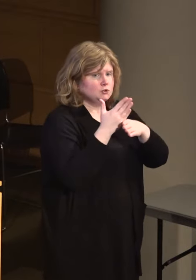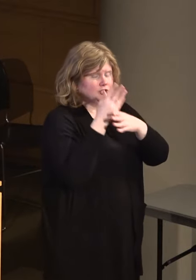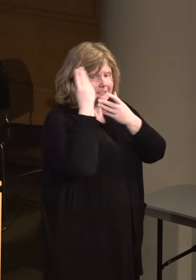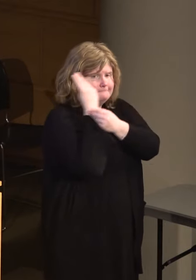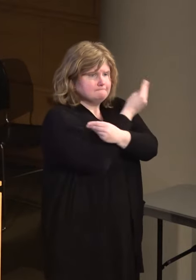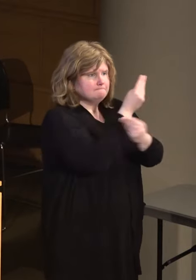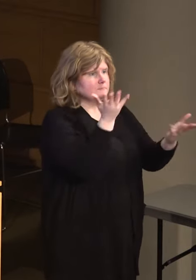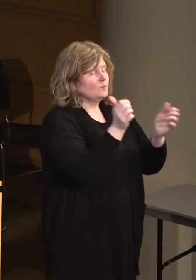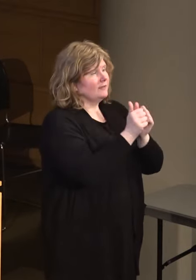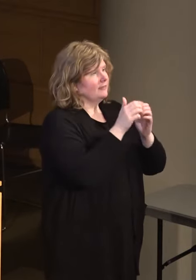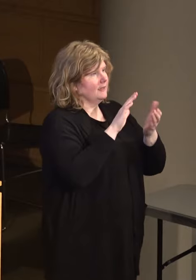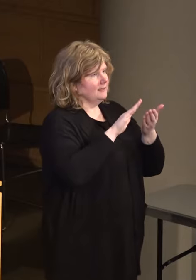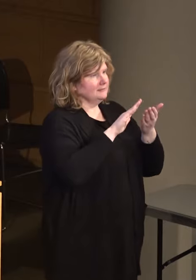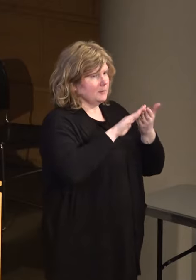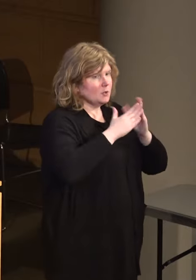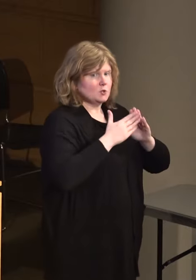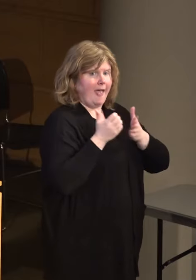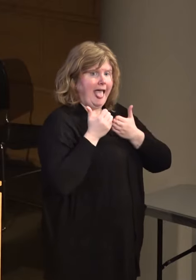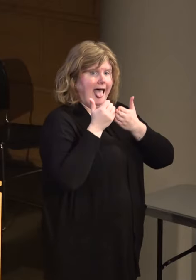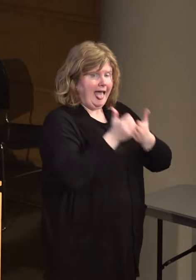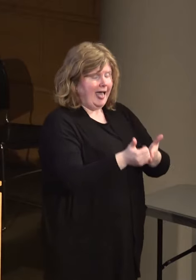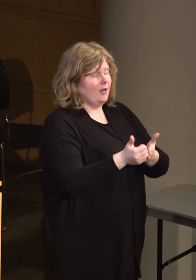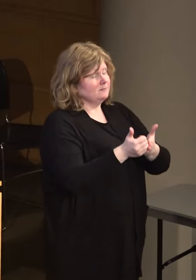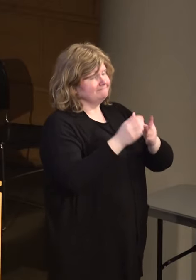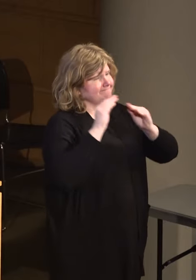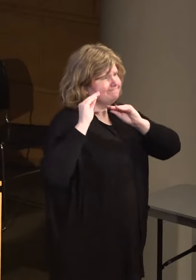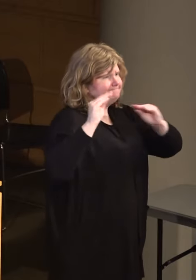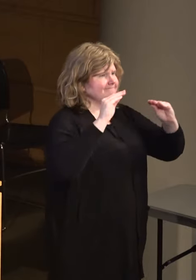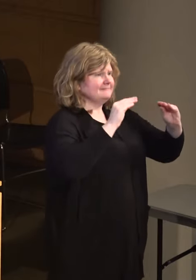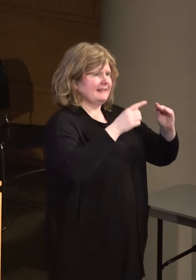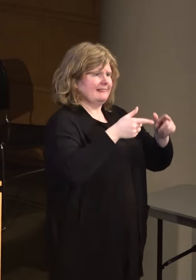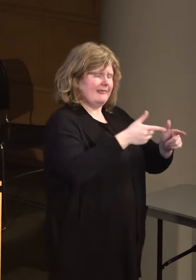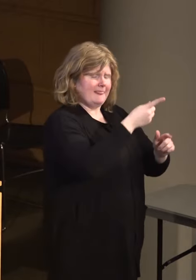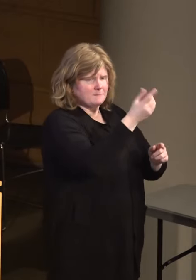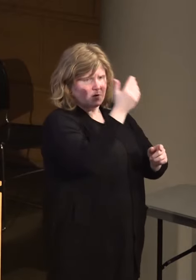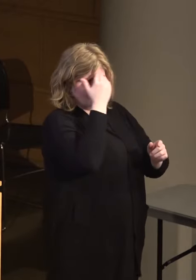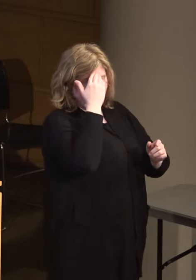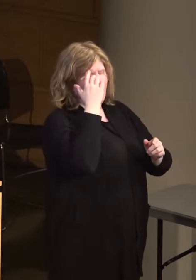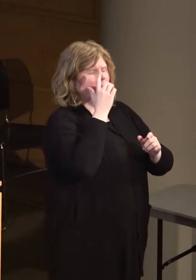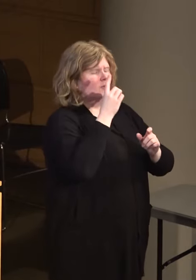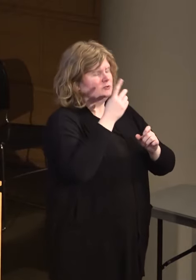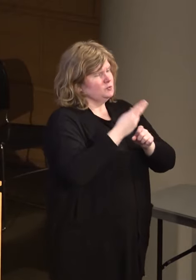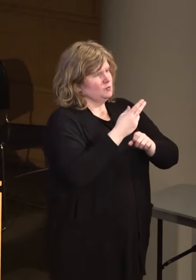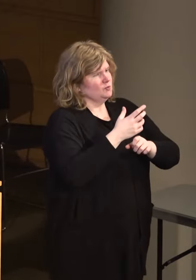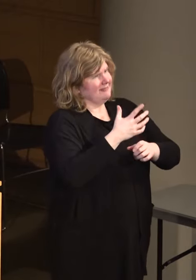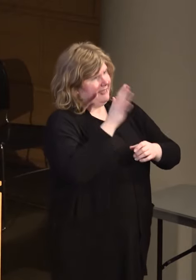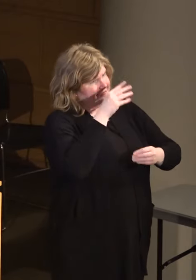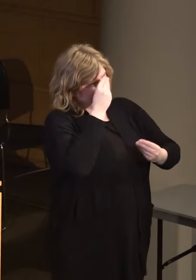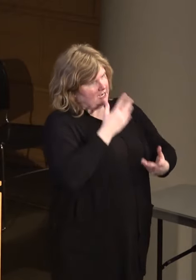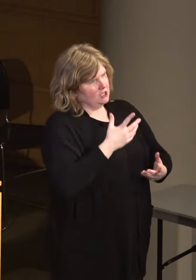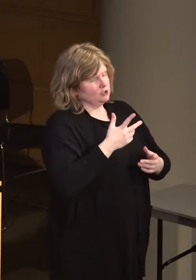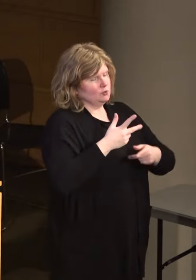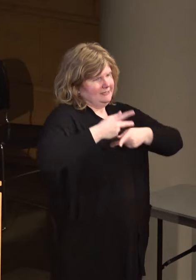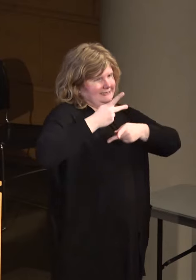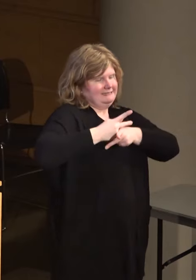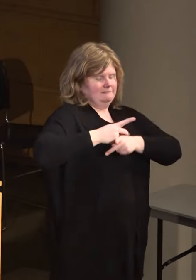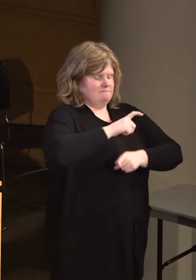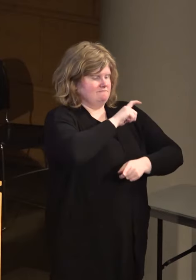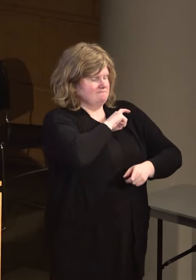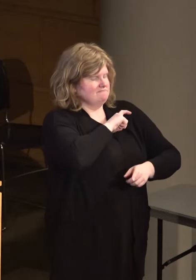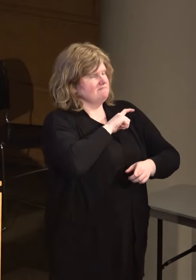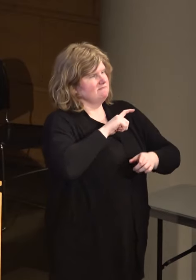community, to arm the community with the knowledge and the skills to be able to use that data to be able to hold law enforcement